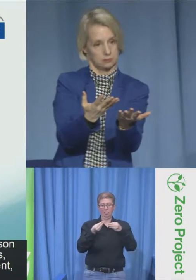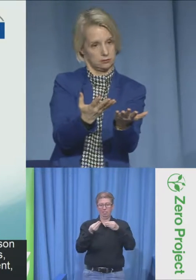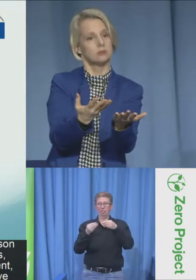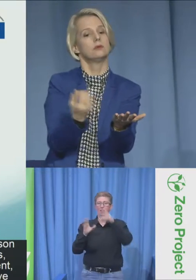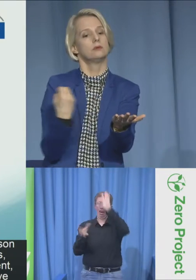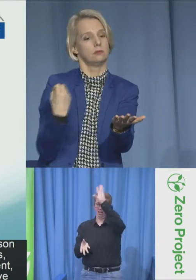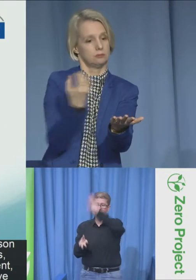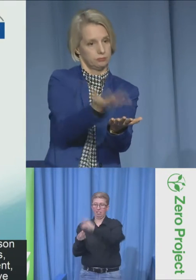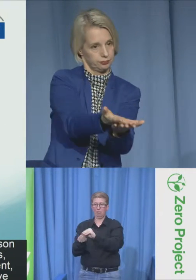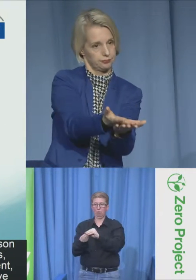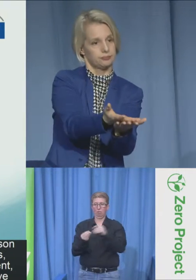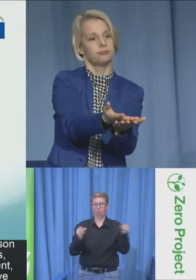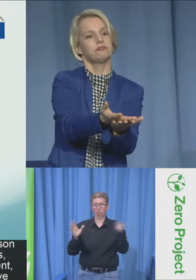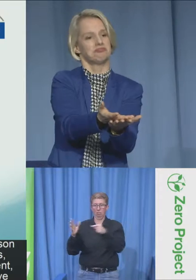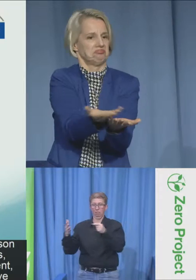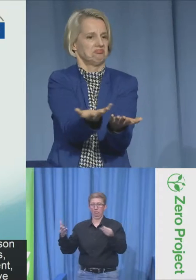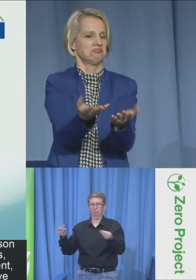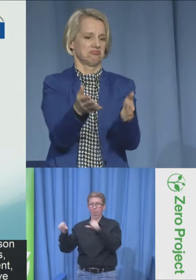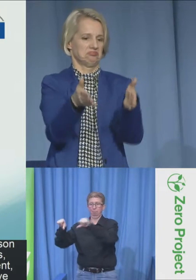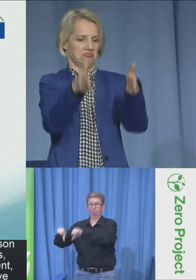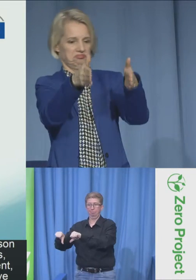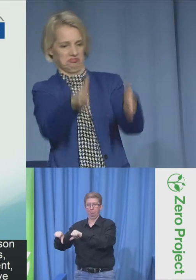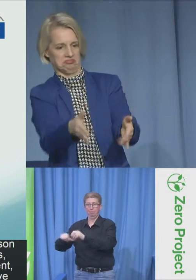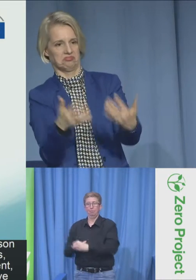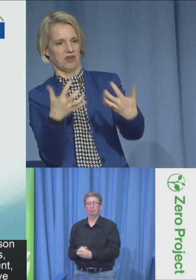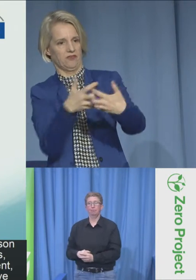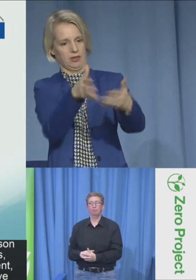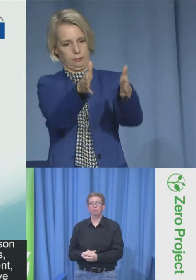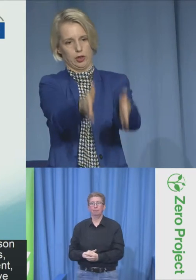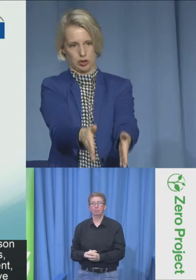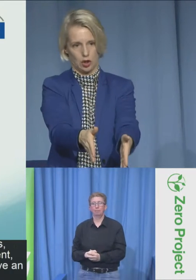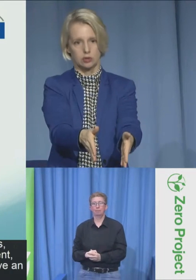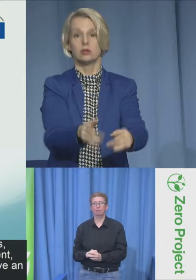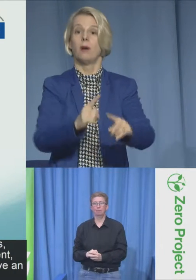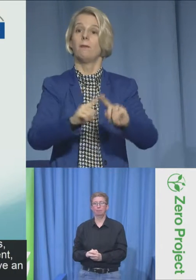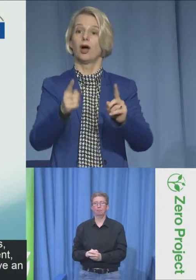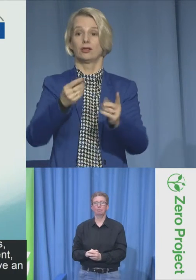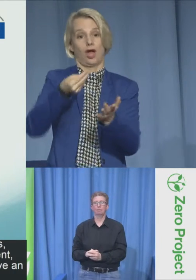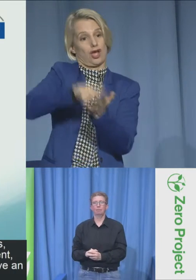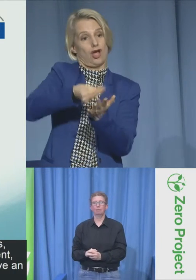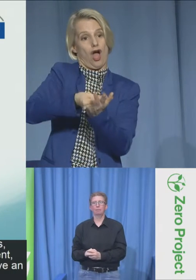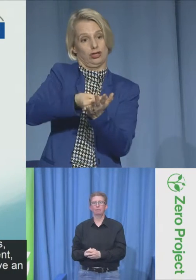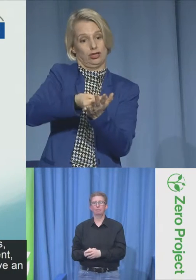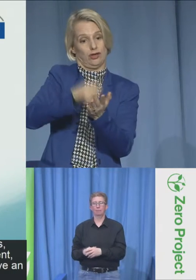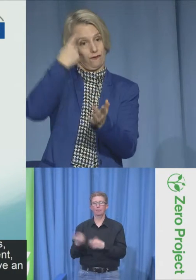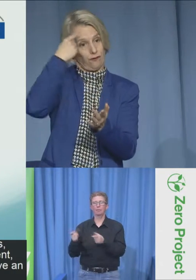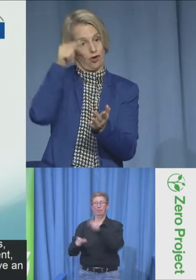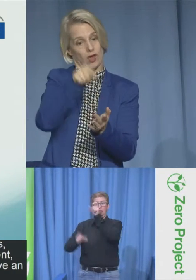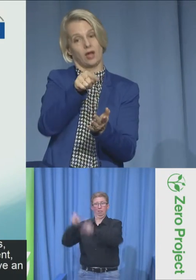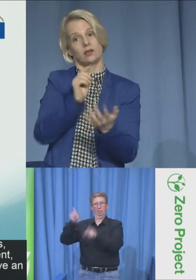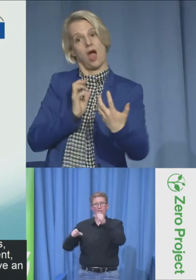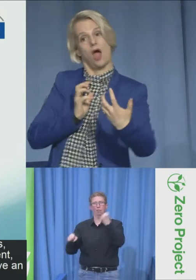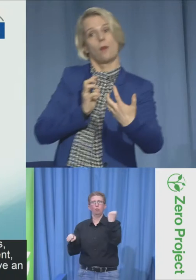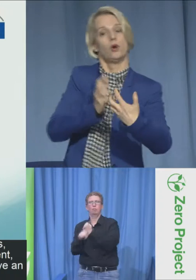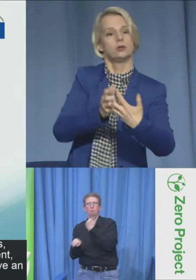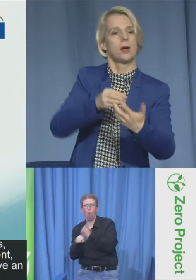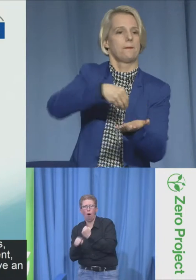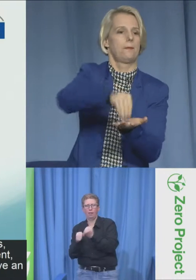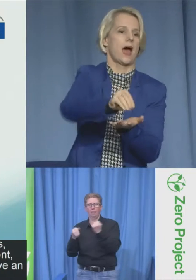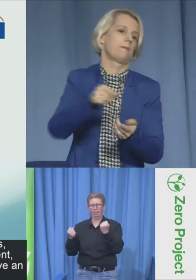an individual assessment at the start of their employment. And then they would be given reasonable accommodation